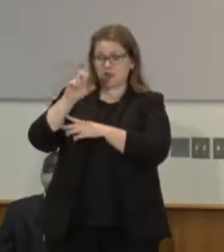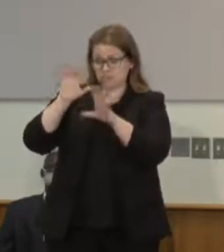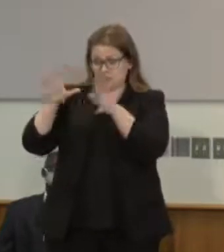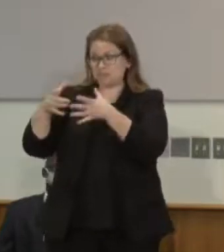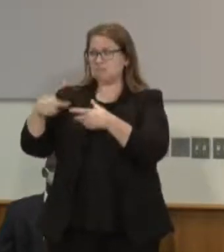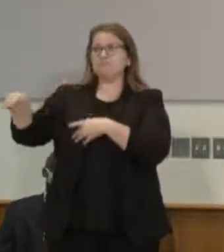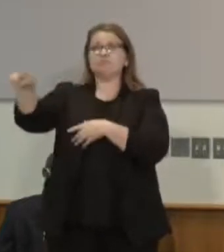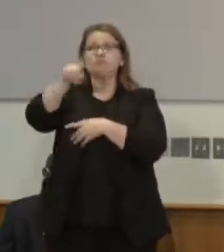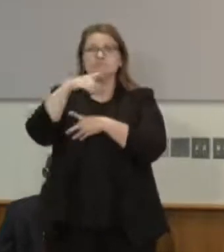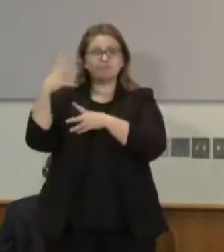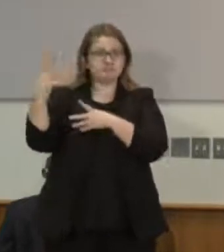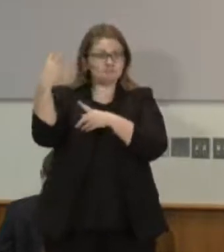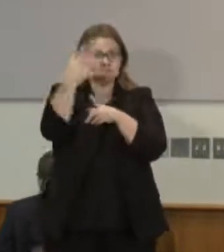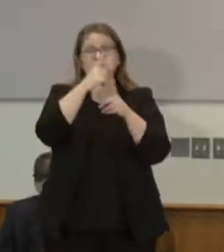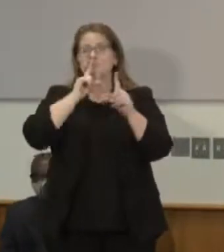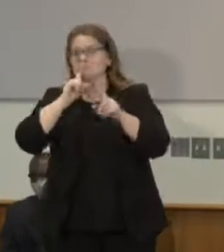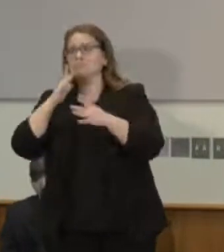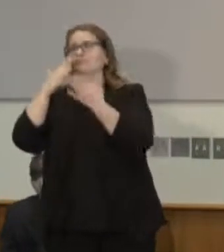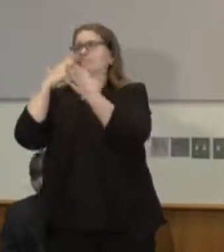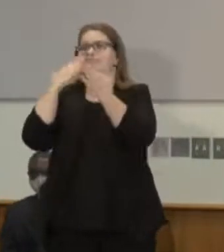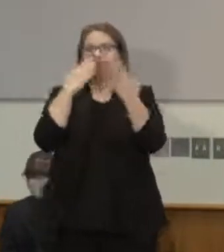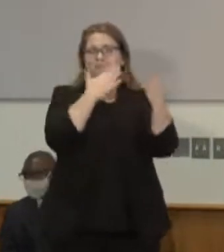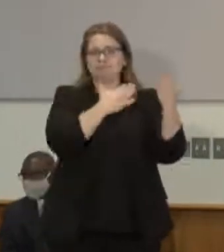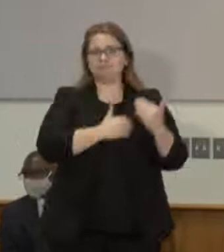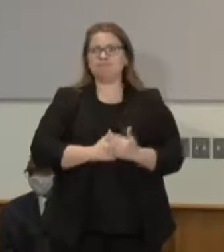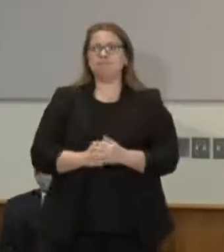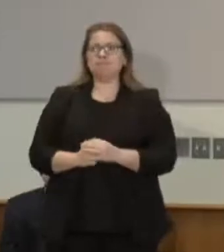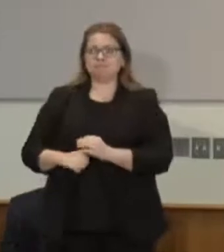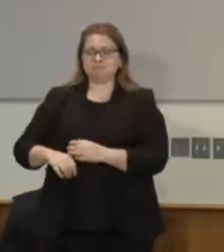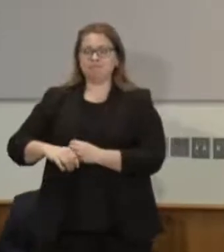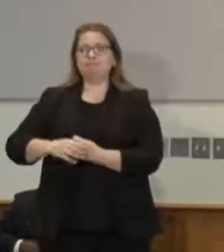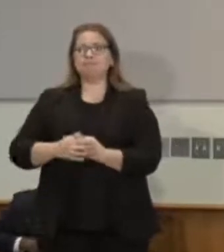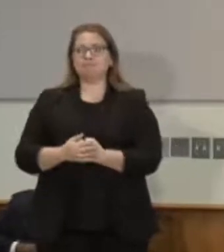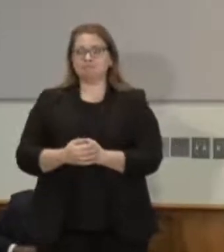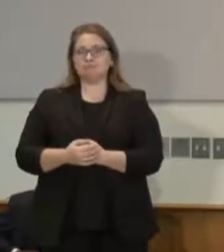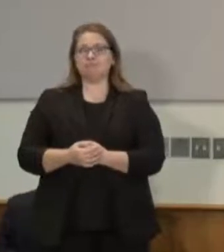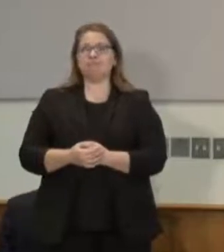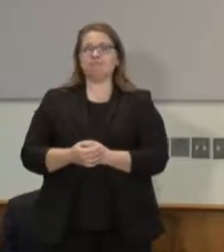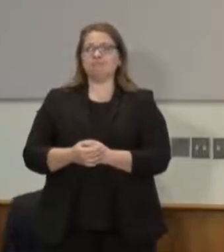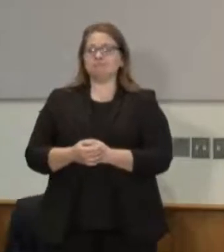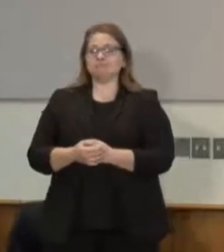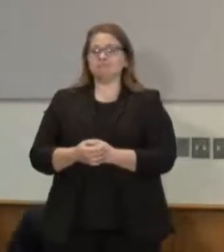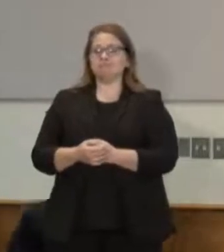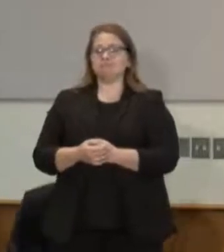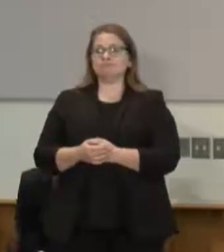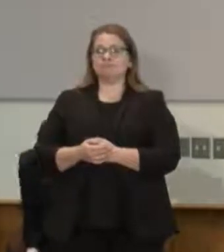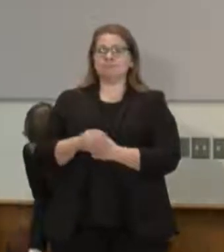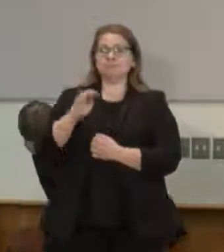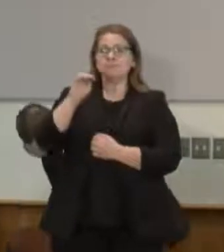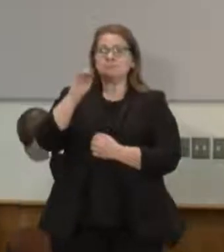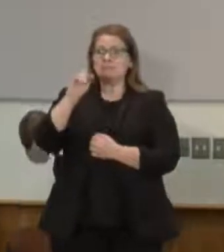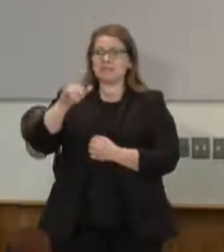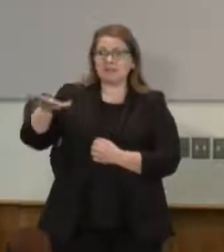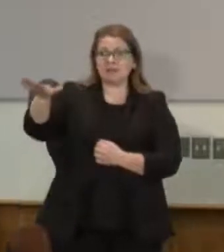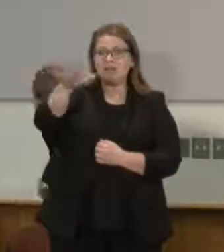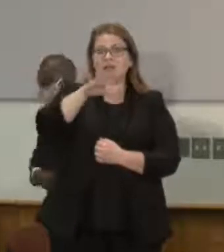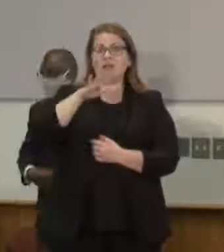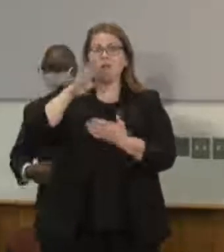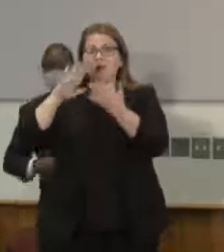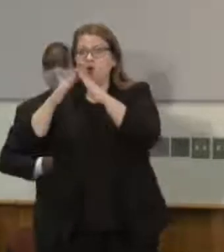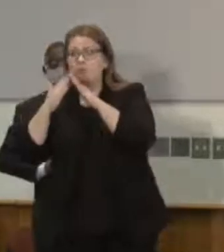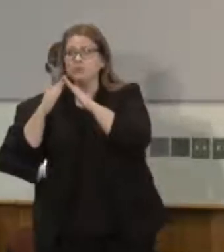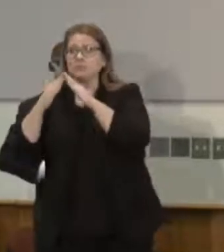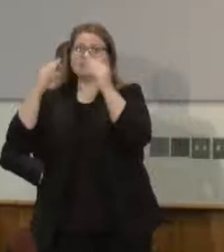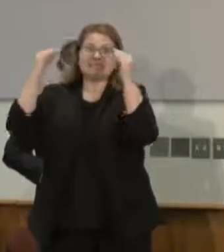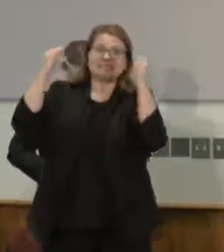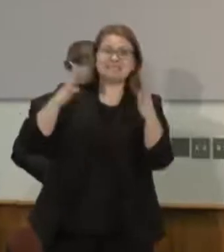on this I would let all of us know is the responsibility on us all of us media citizens law enforcement teachers